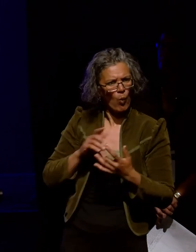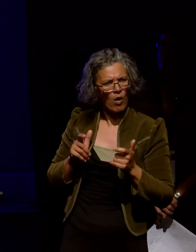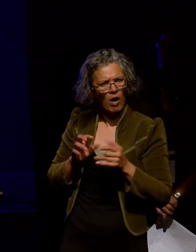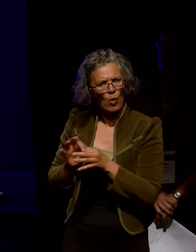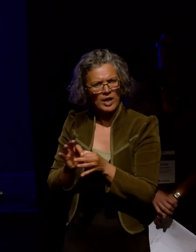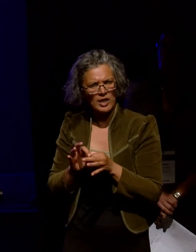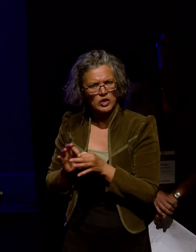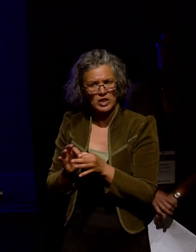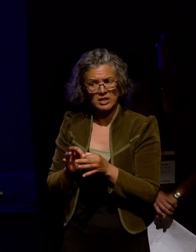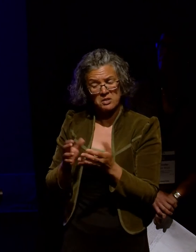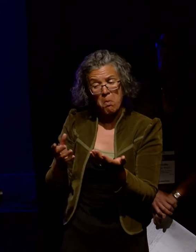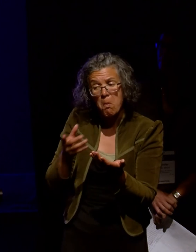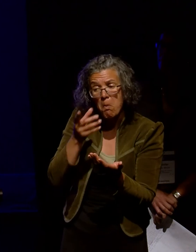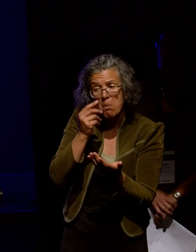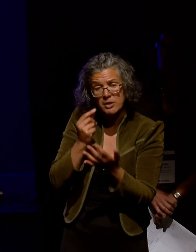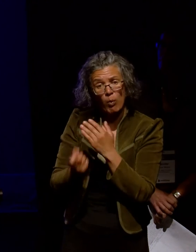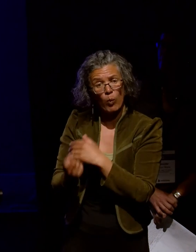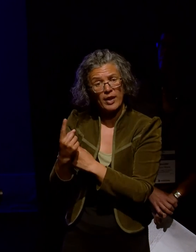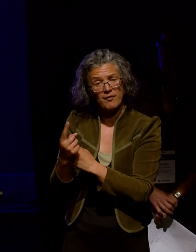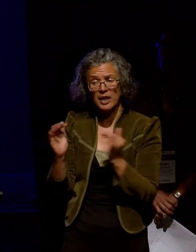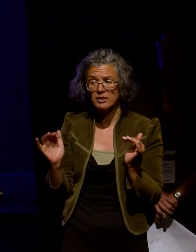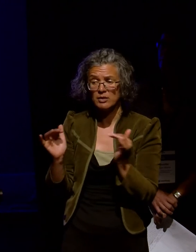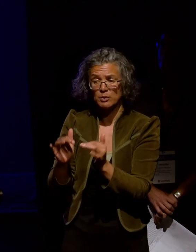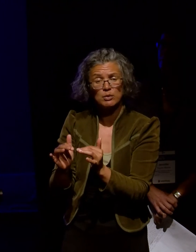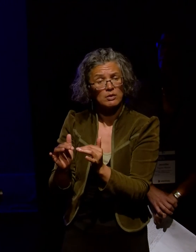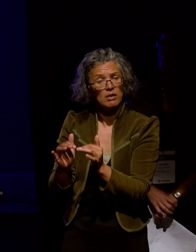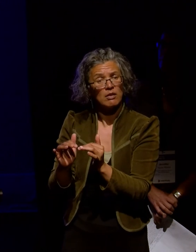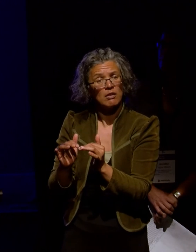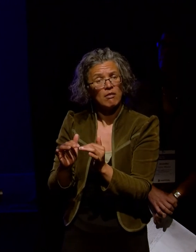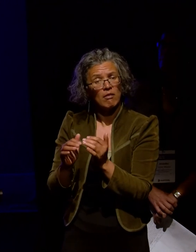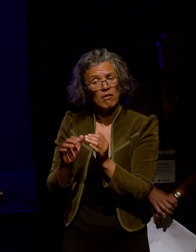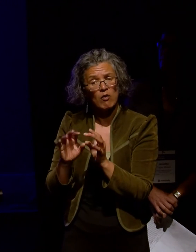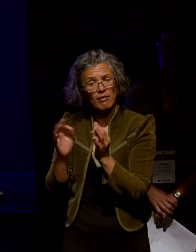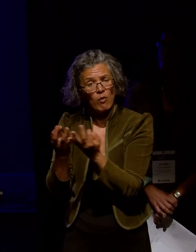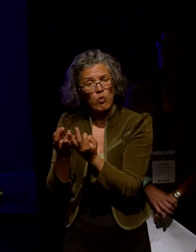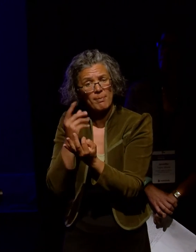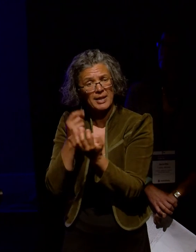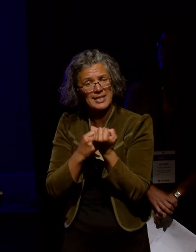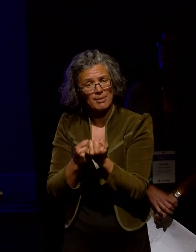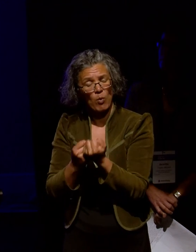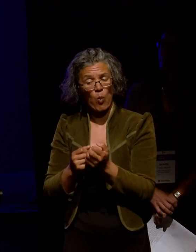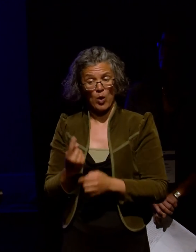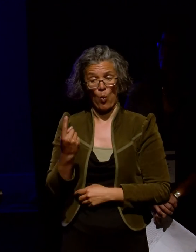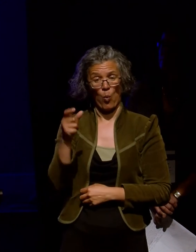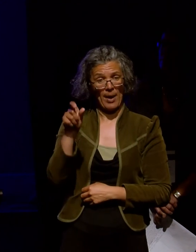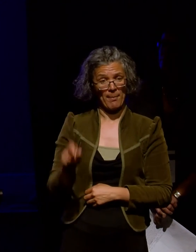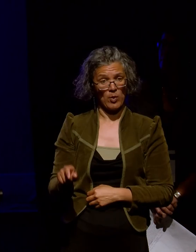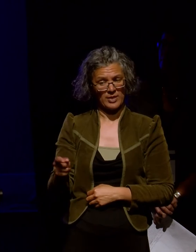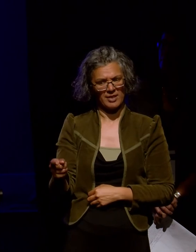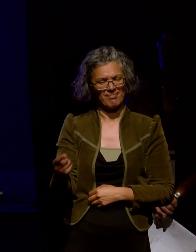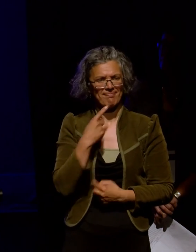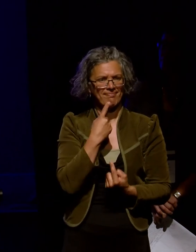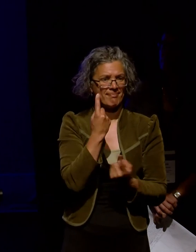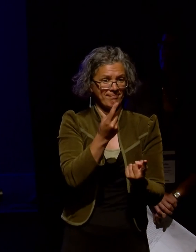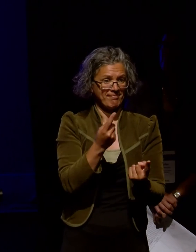certainly be strengthened by events such as the regional forums. As one attendee said at our most recent event